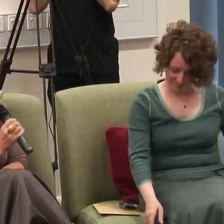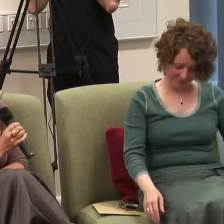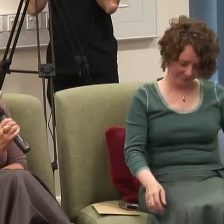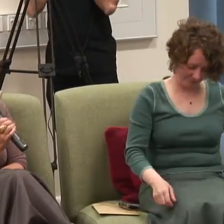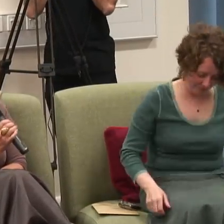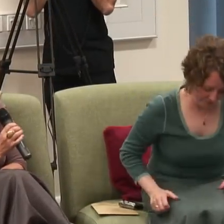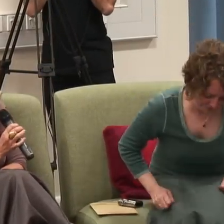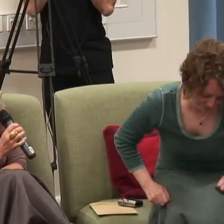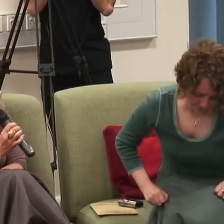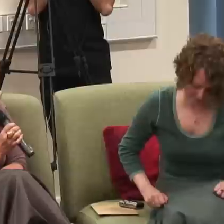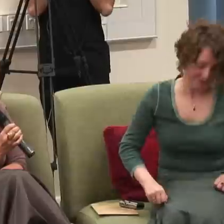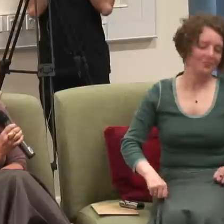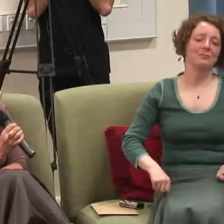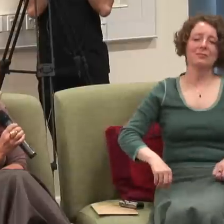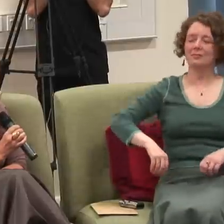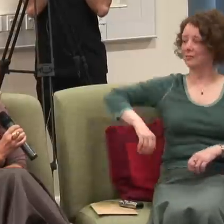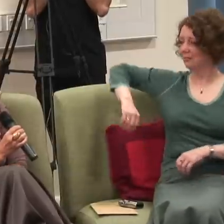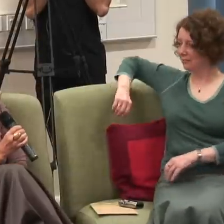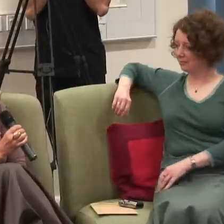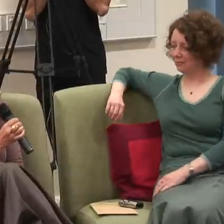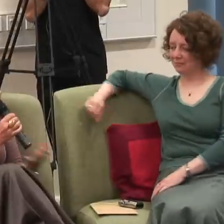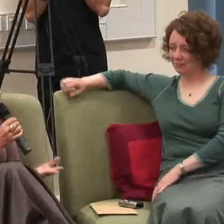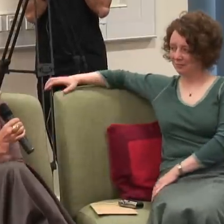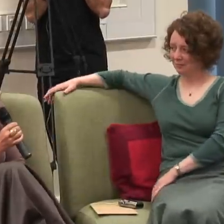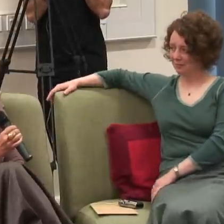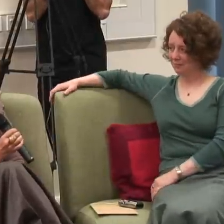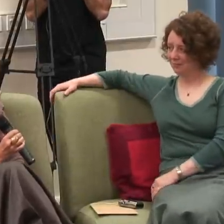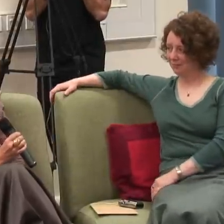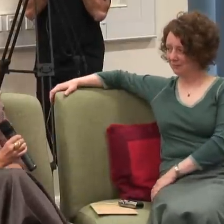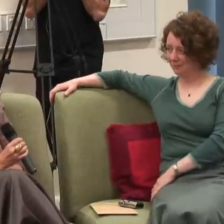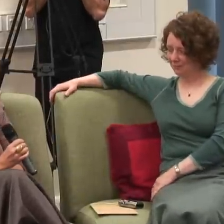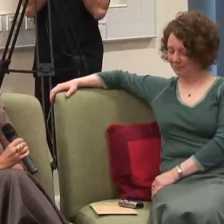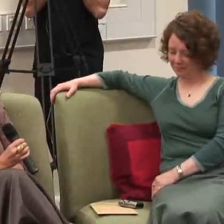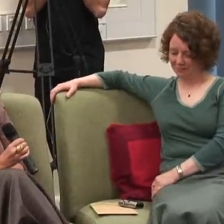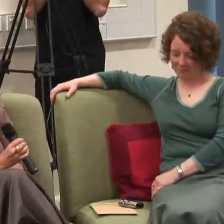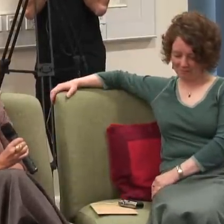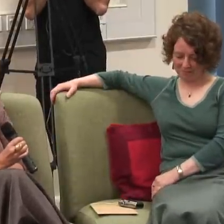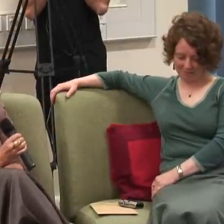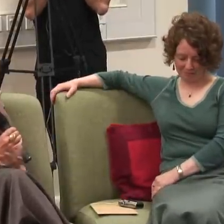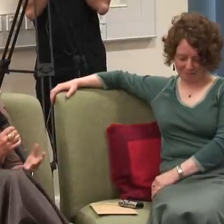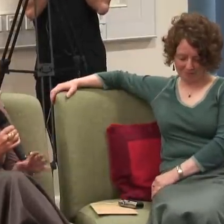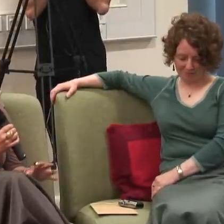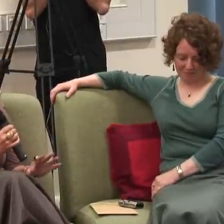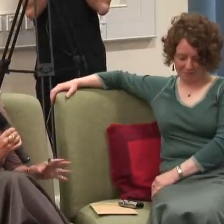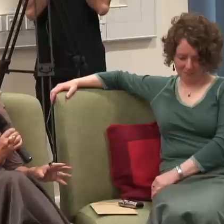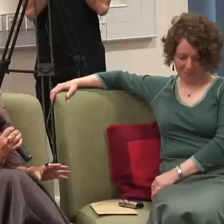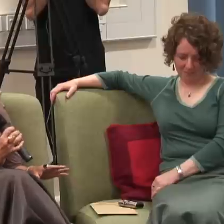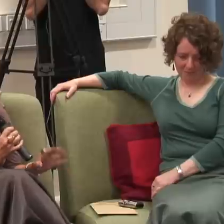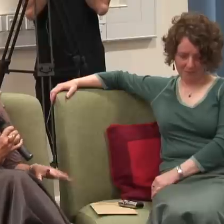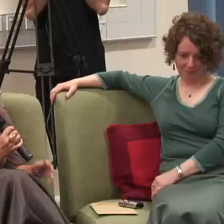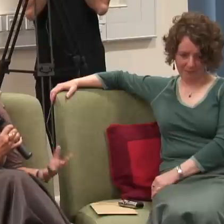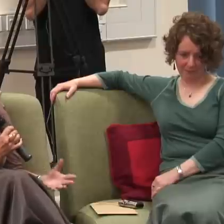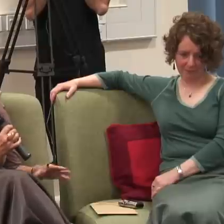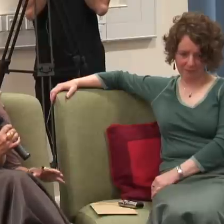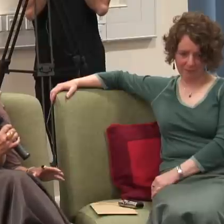I'm clinical psychologist working for South Birmingham Primary Care Trust, which is, which is NHS. And I was interested in what you,